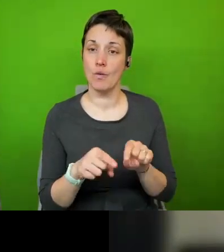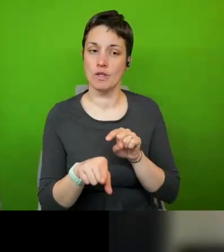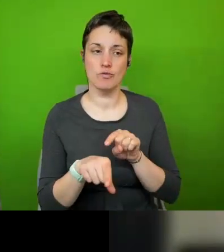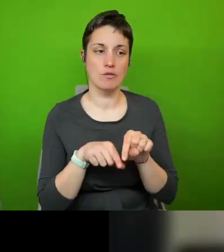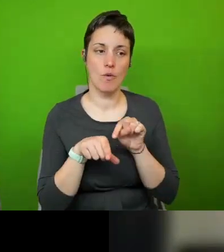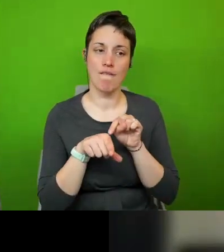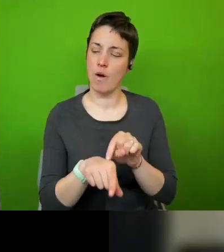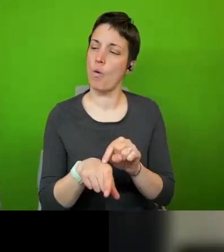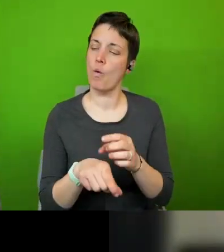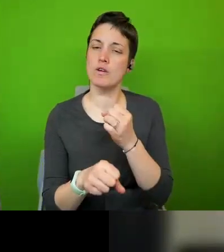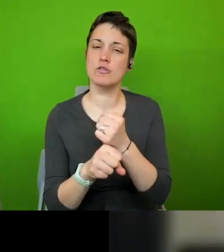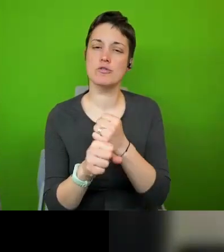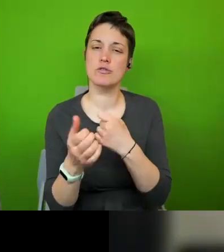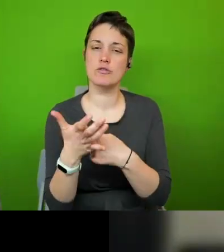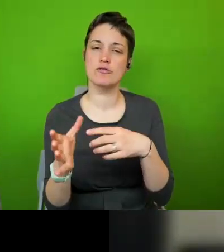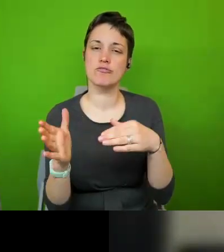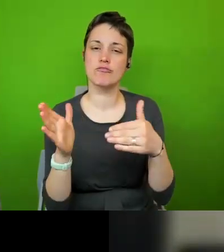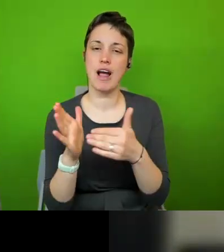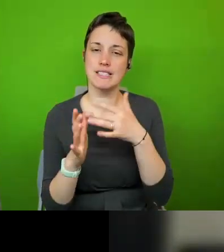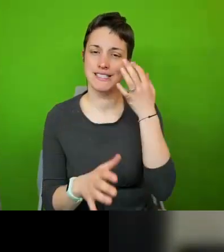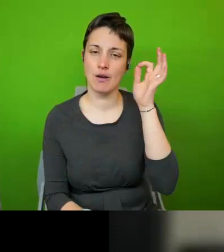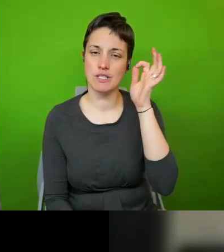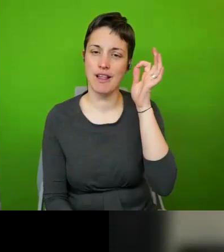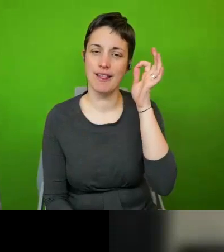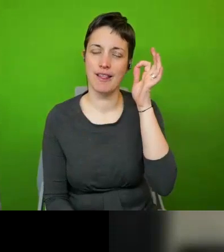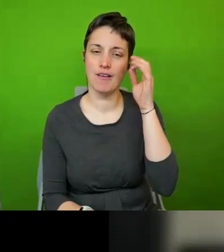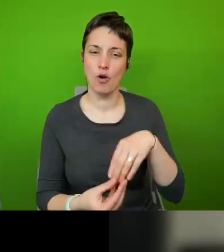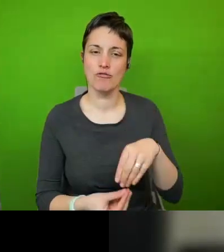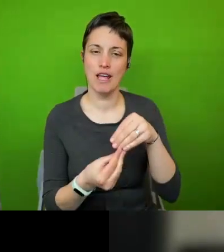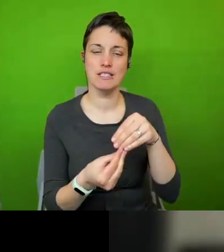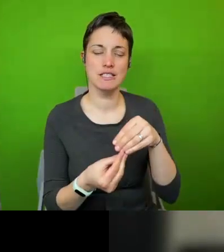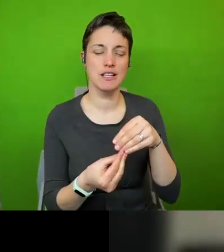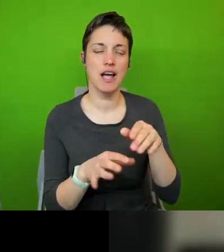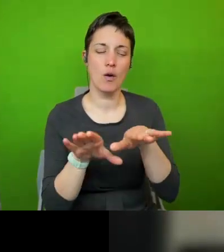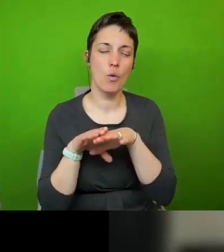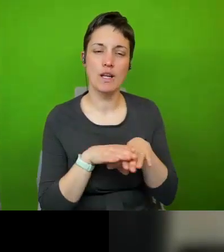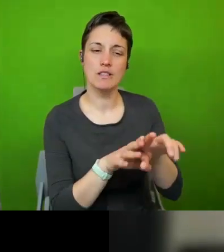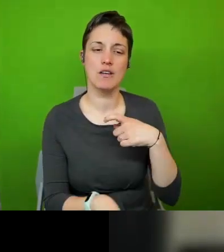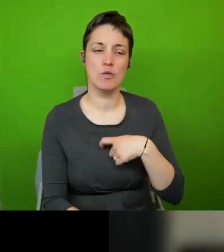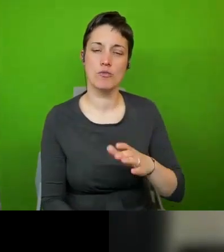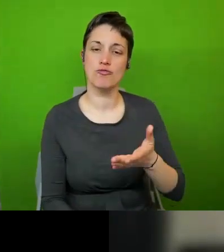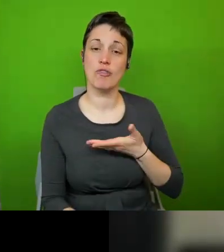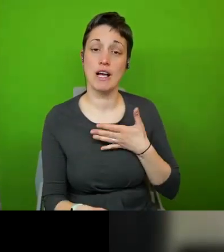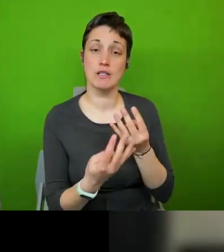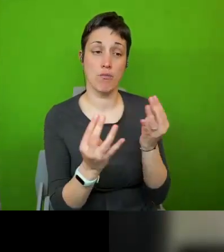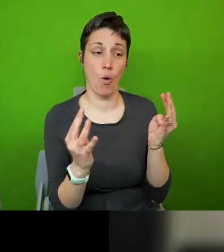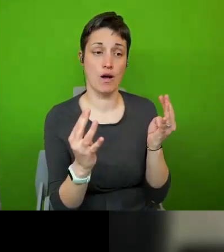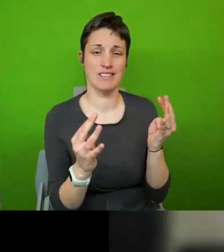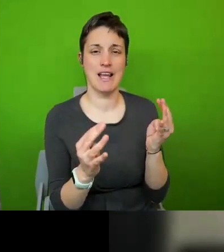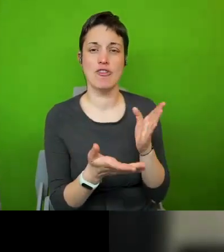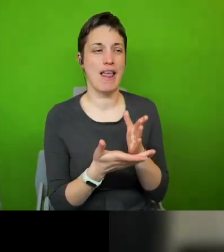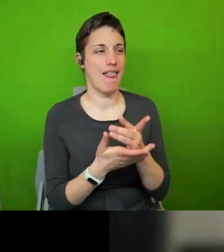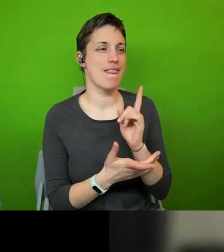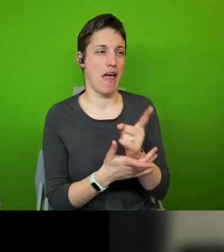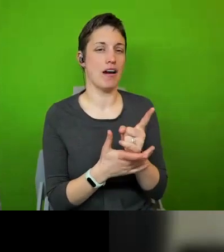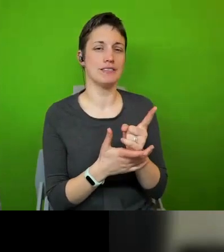council of of creating a human rights and equality board and i think that's work in progress you